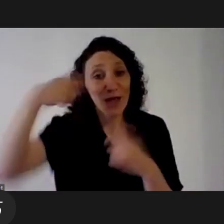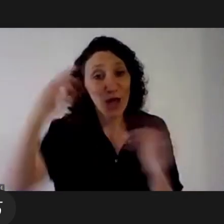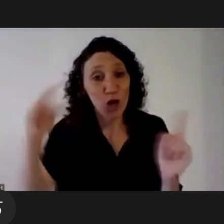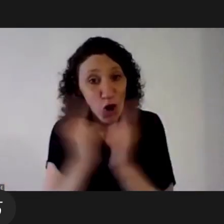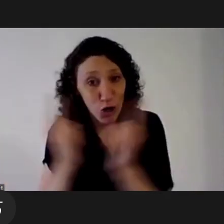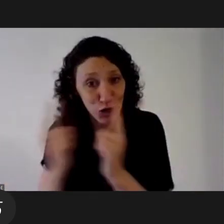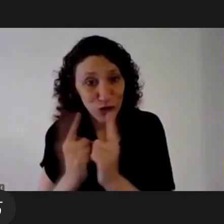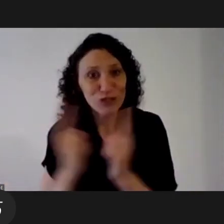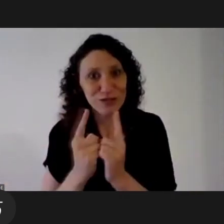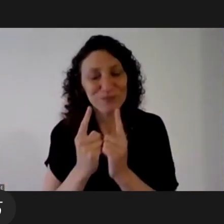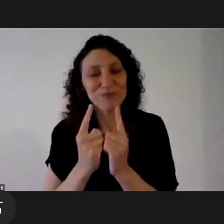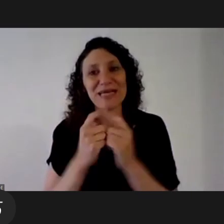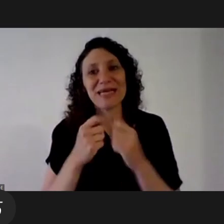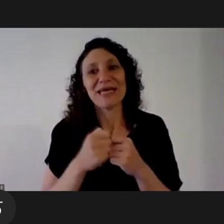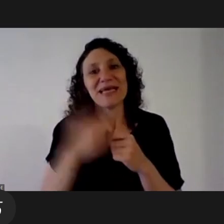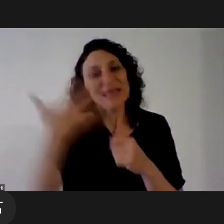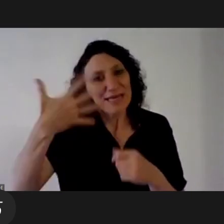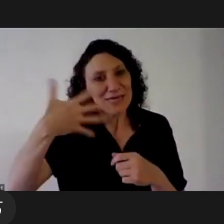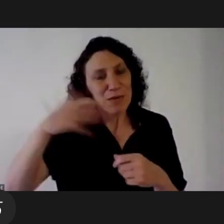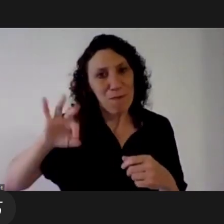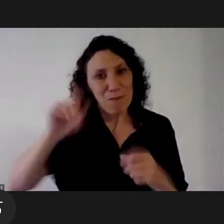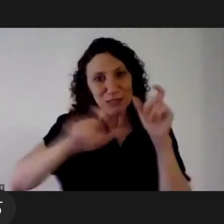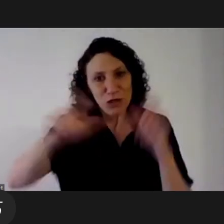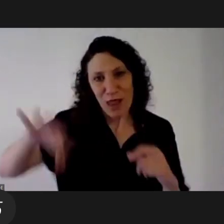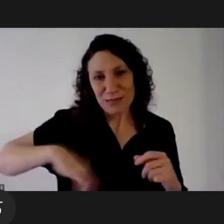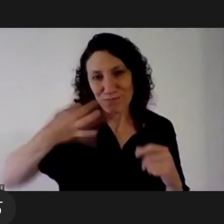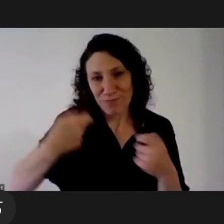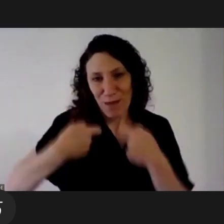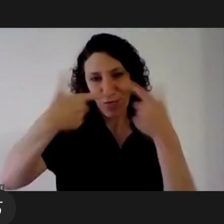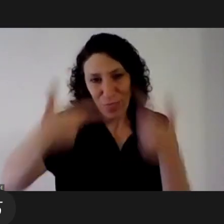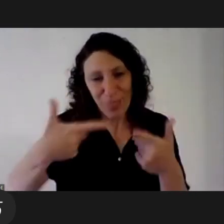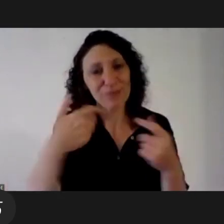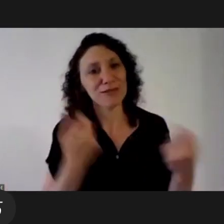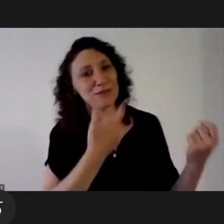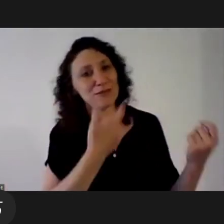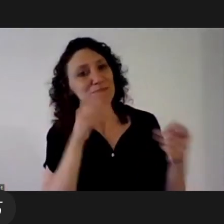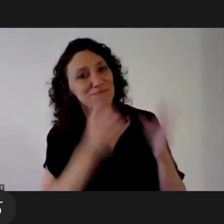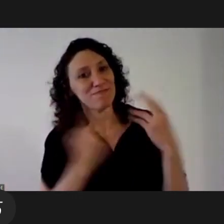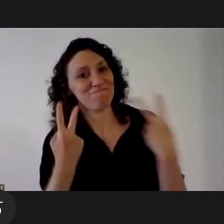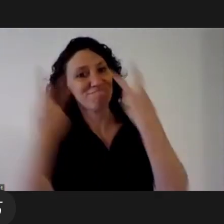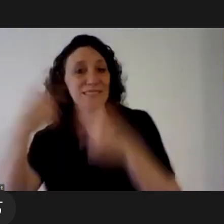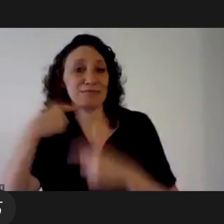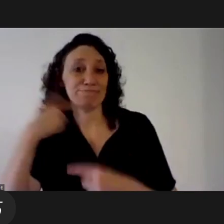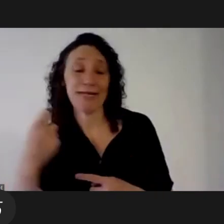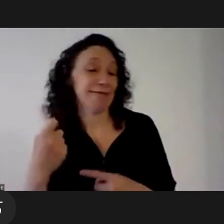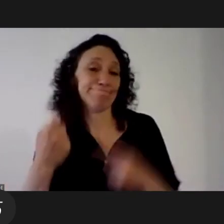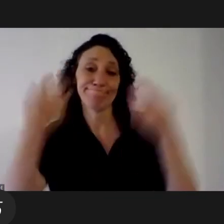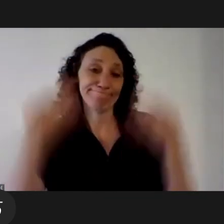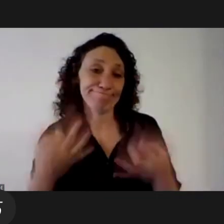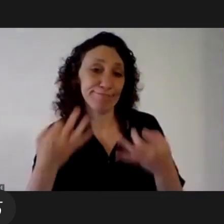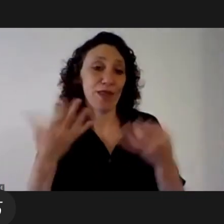uh competition and we were going to take the award winners to spain and invite the women